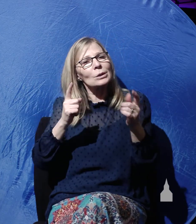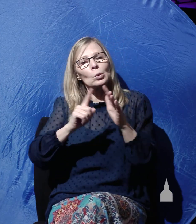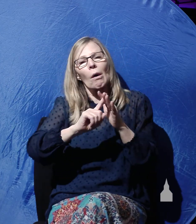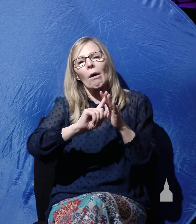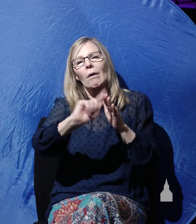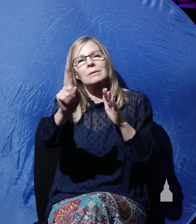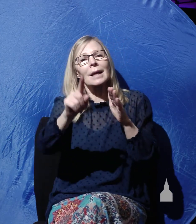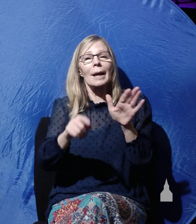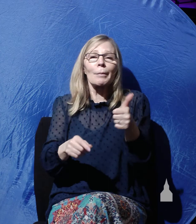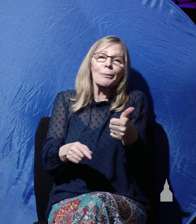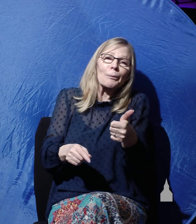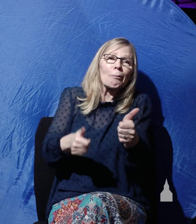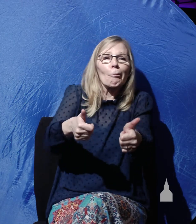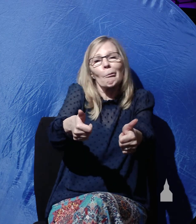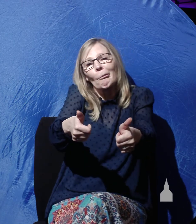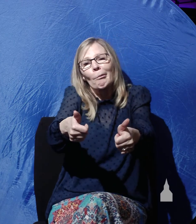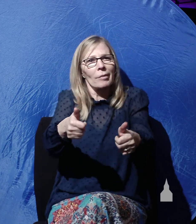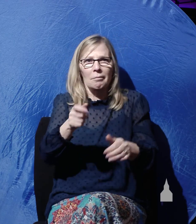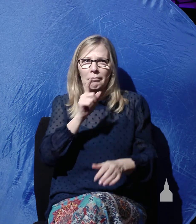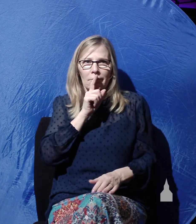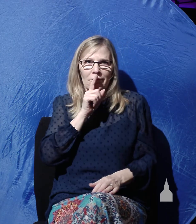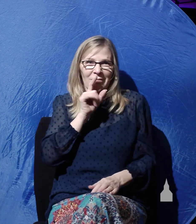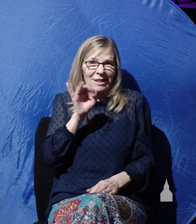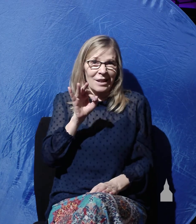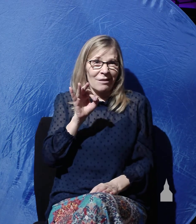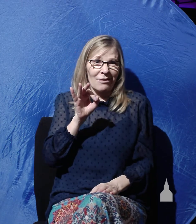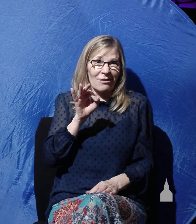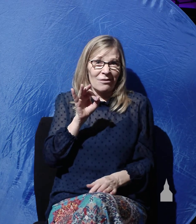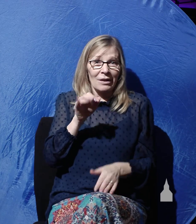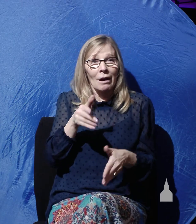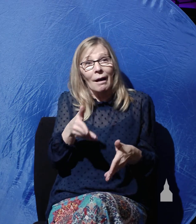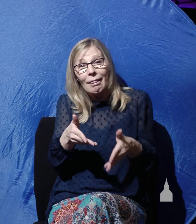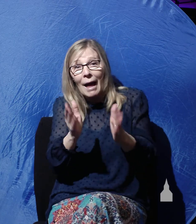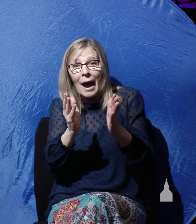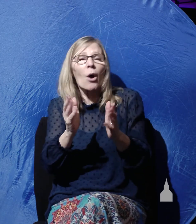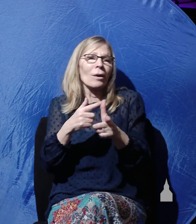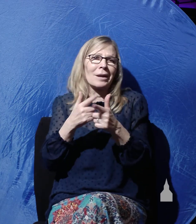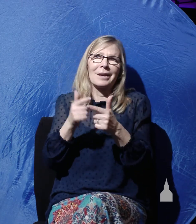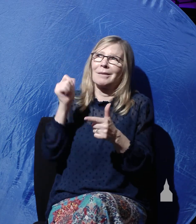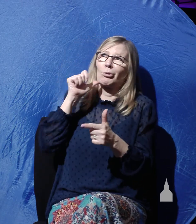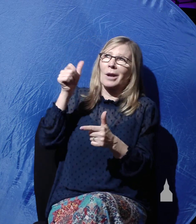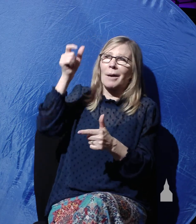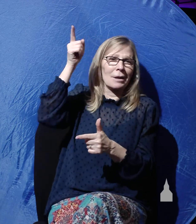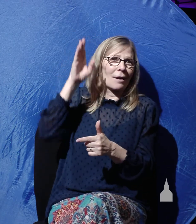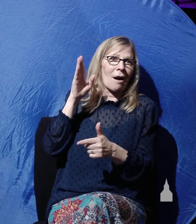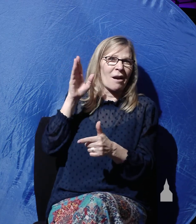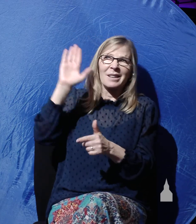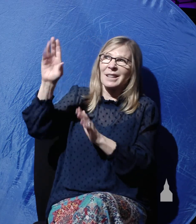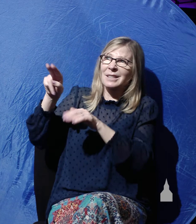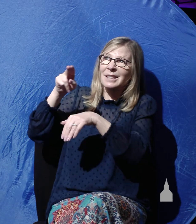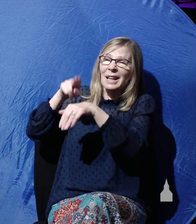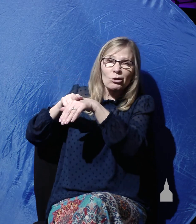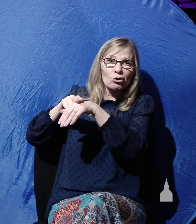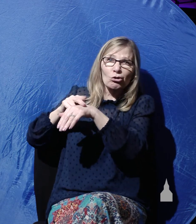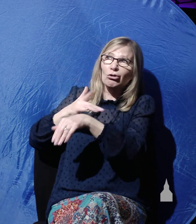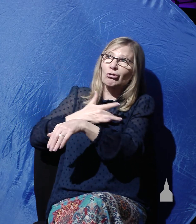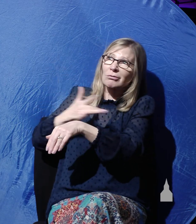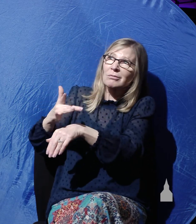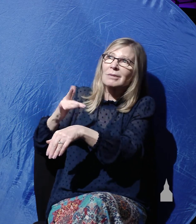unpunished, or else he would not be God. God, by his nature, is holy, and therefore his holiness demands